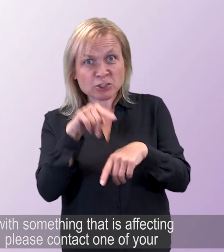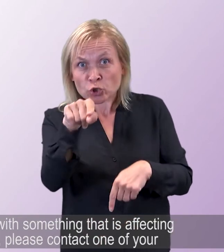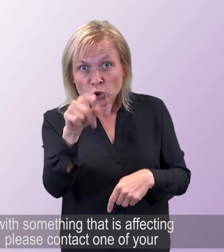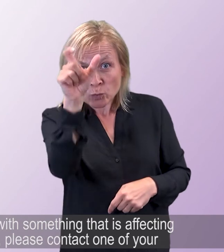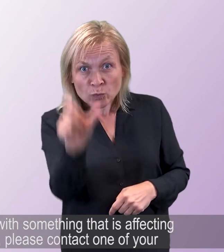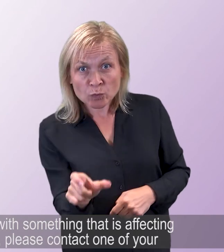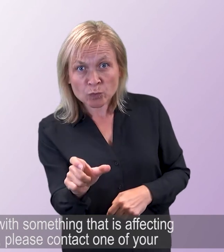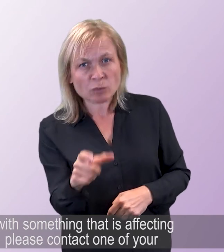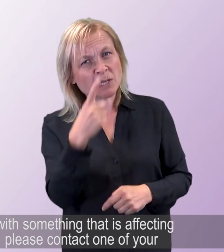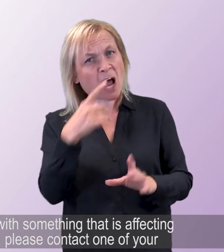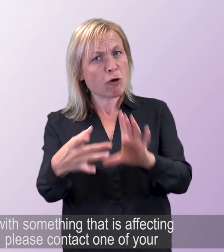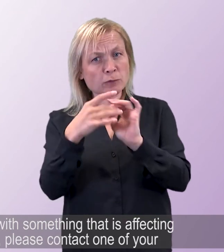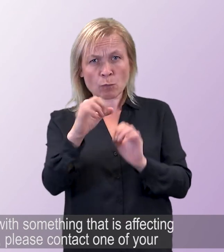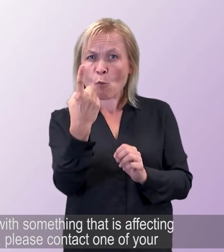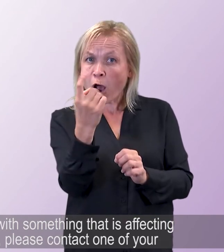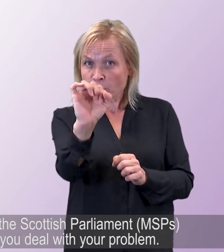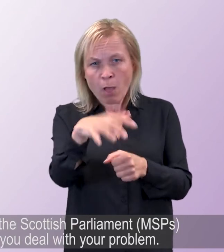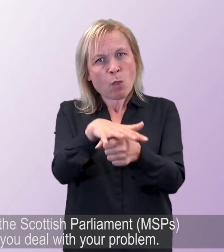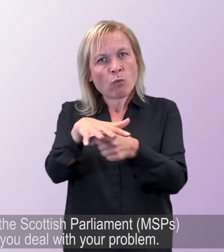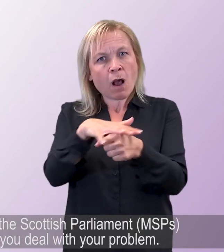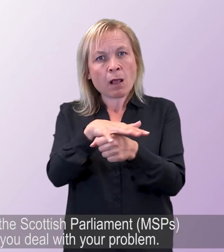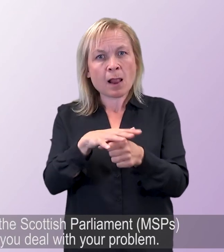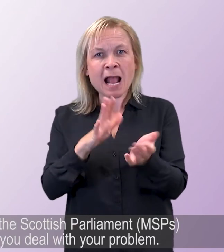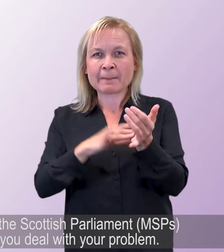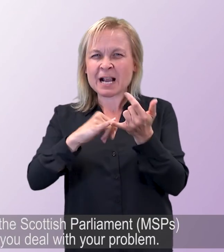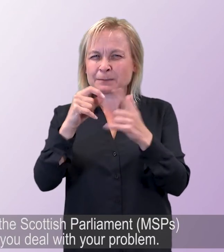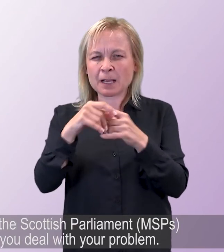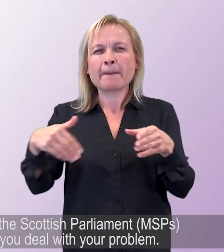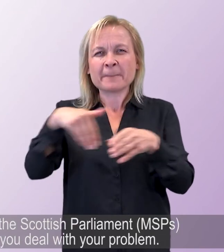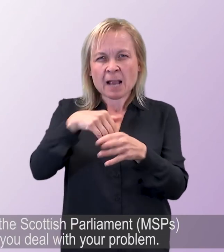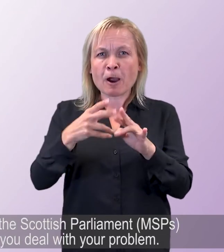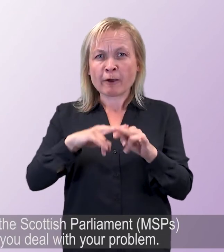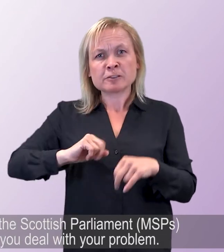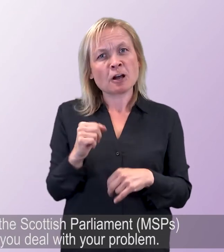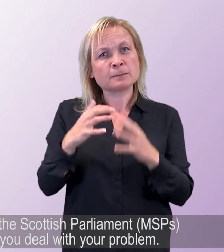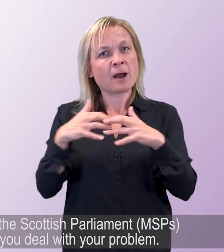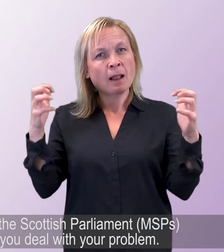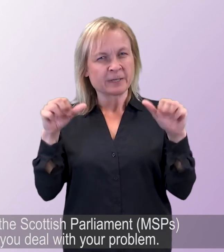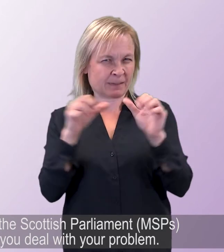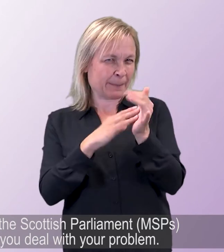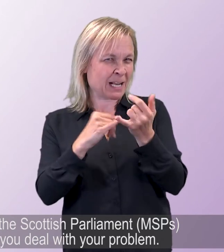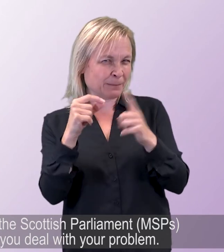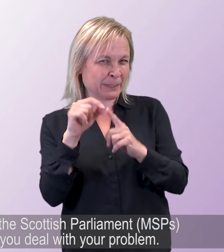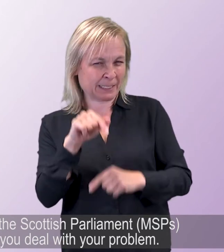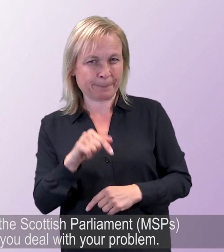now, please contact one of your local members of the Scottish Parliament, or MSPs, who can help you deal with your problem.